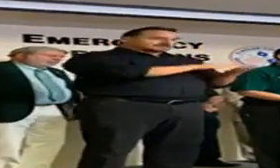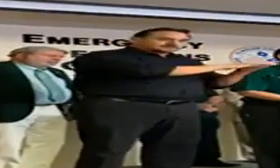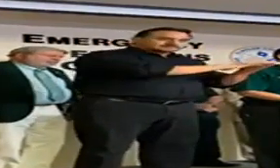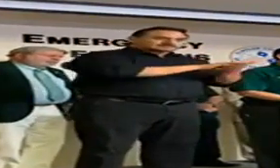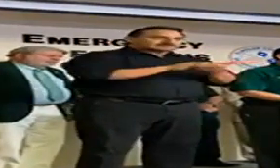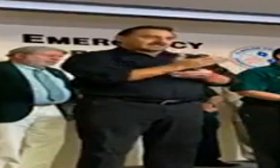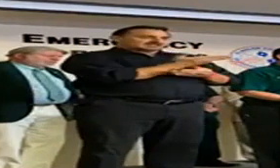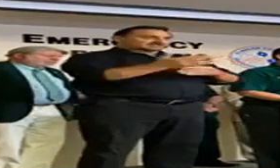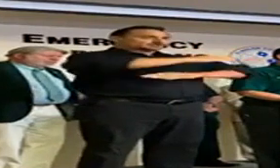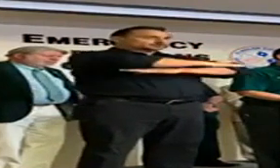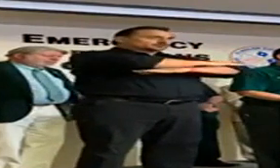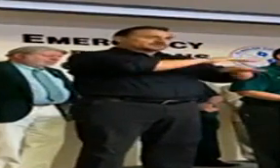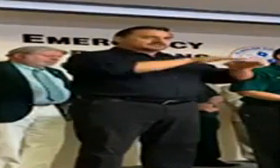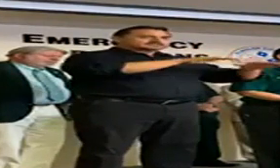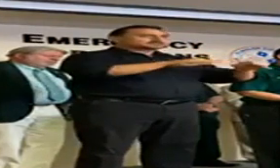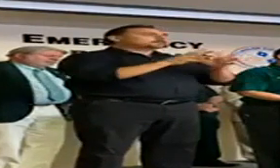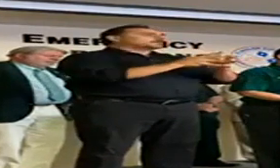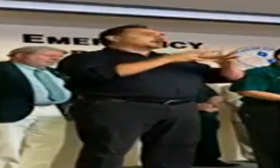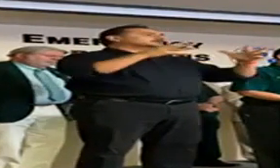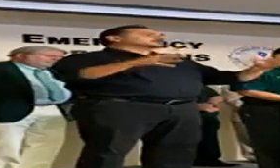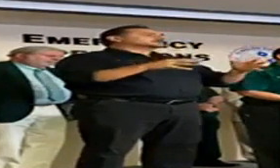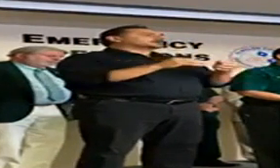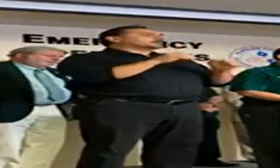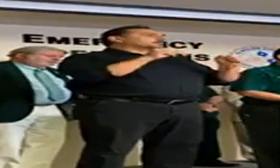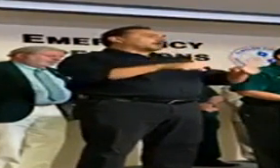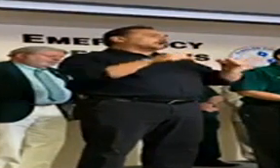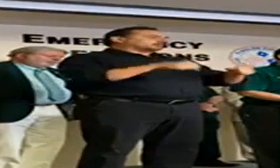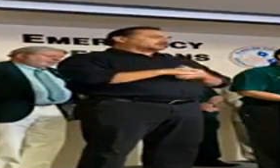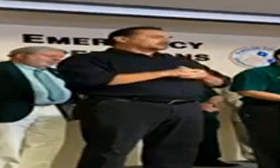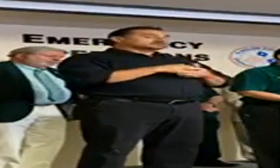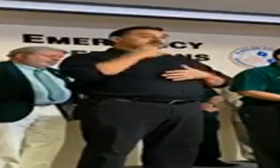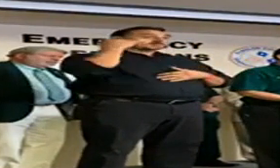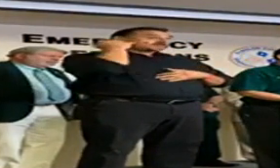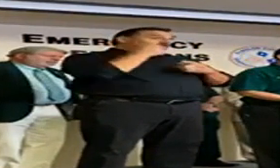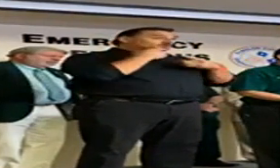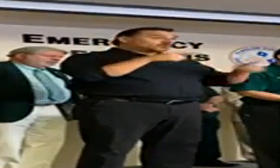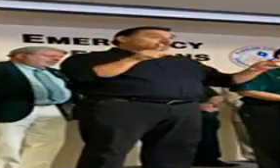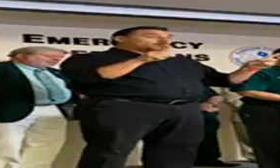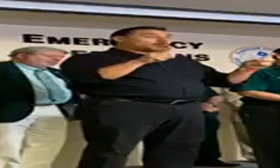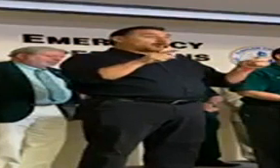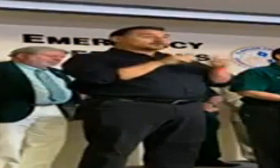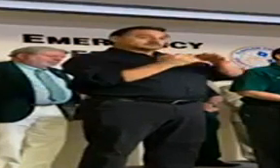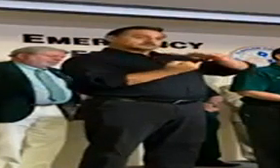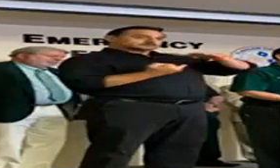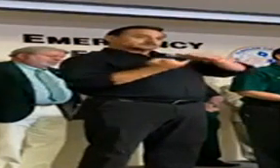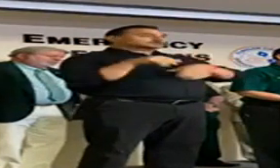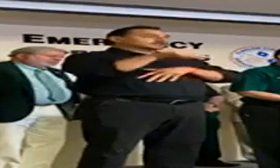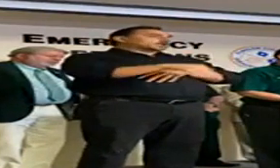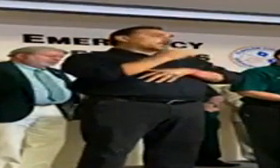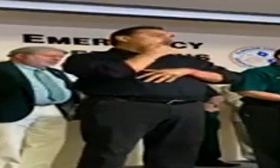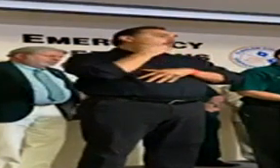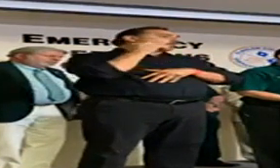used items and surfaces as much as possible. However, if you are told or should quarantine, stay at home.